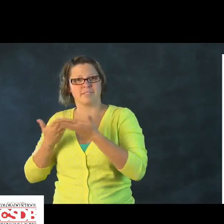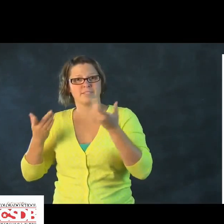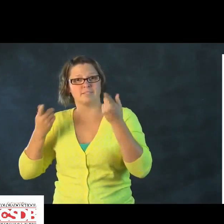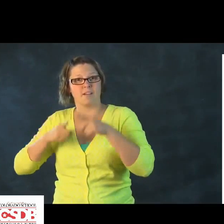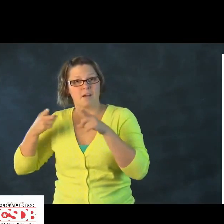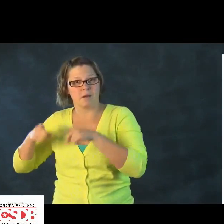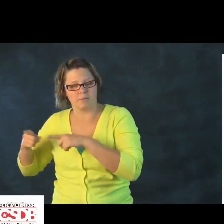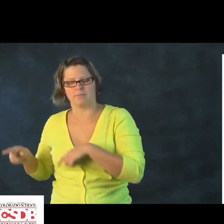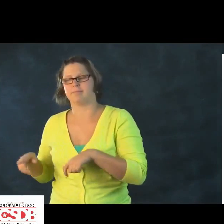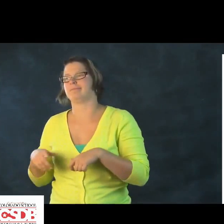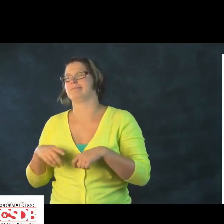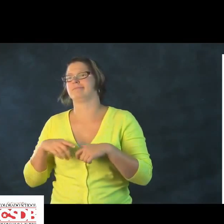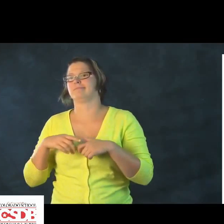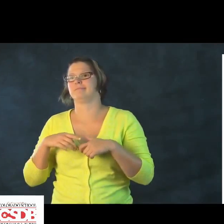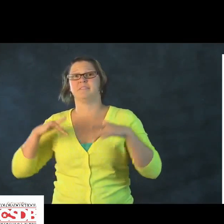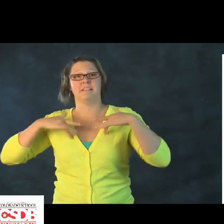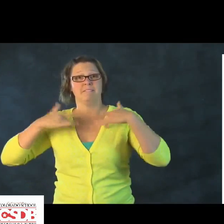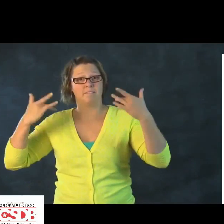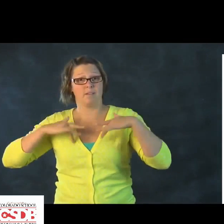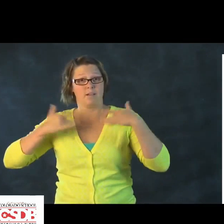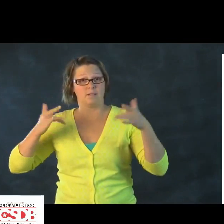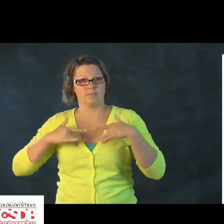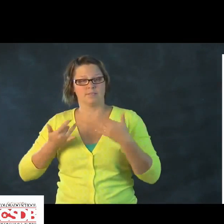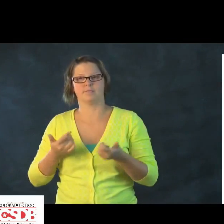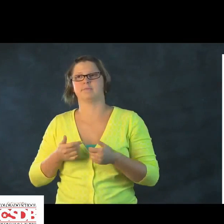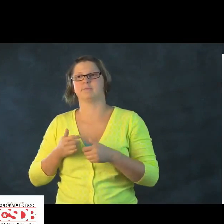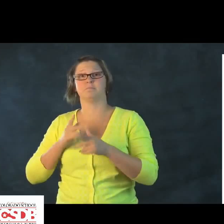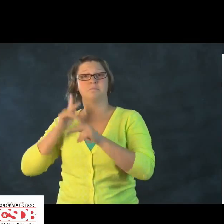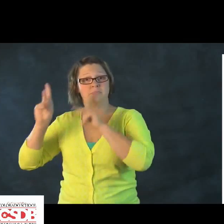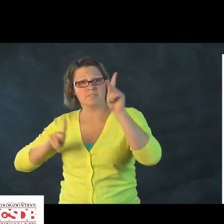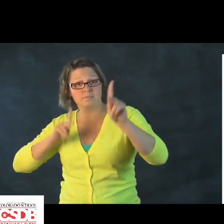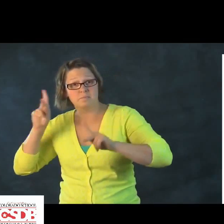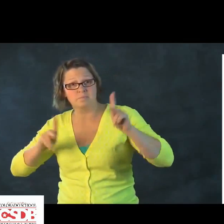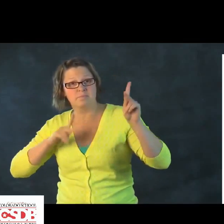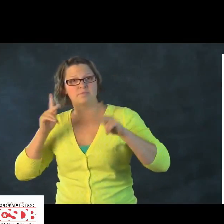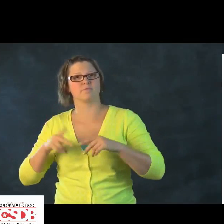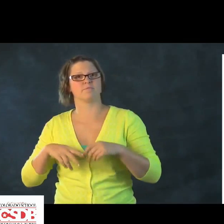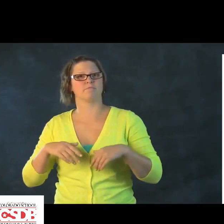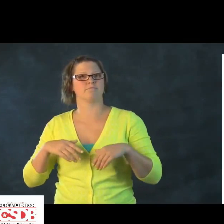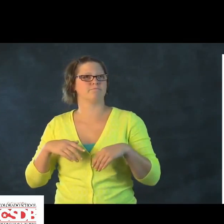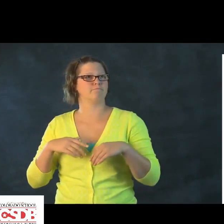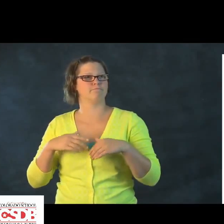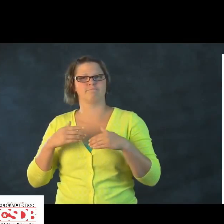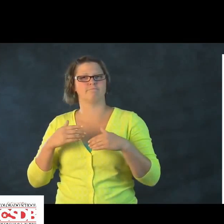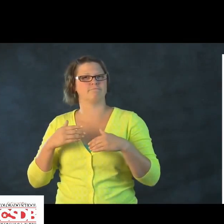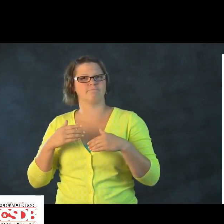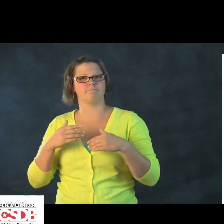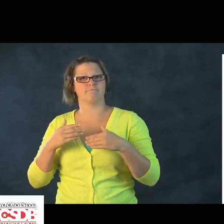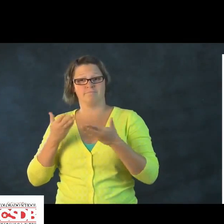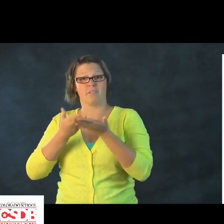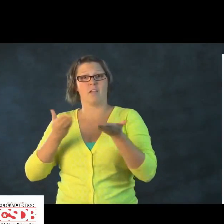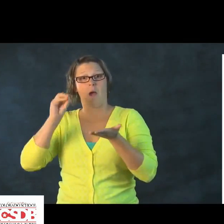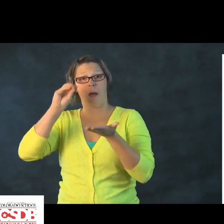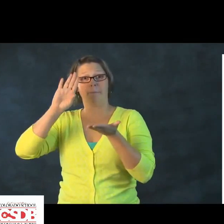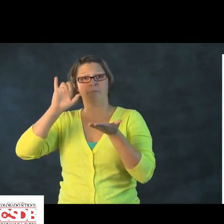for explaining things that took place, events for example, people as